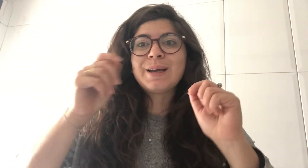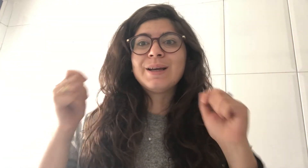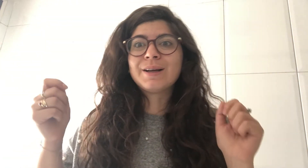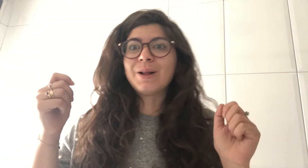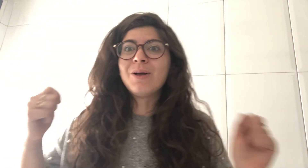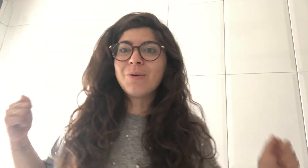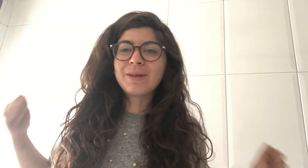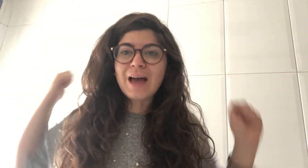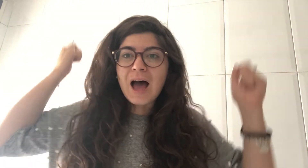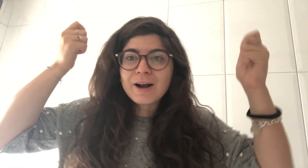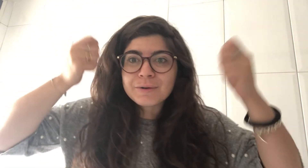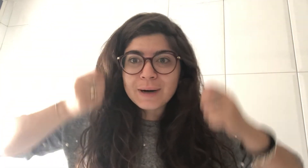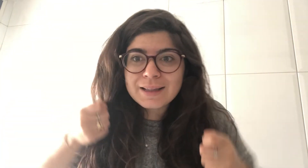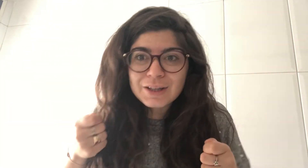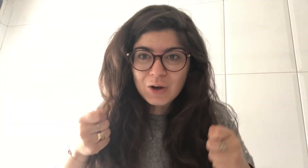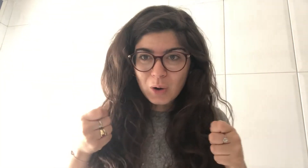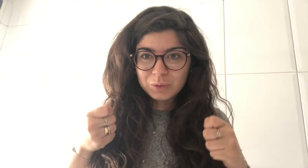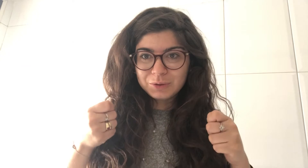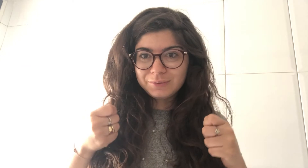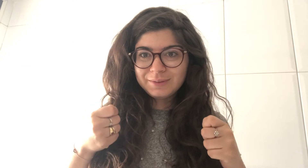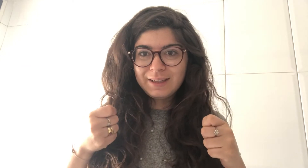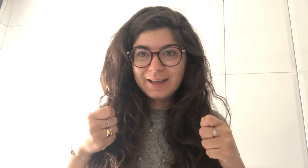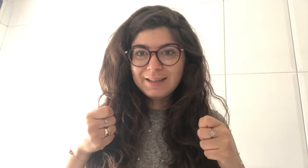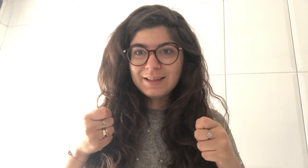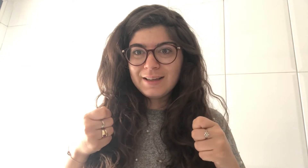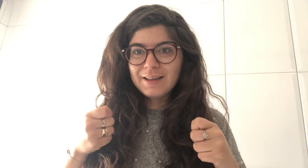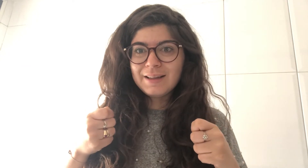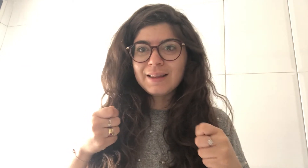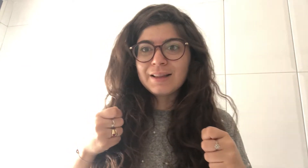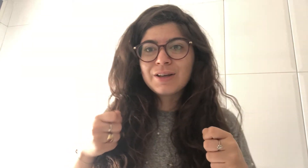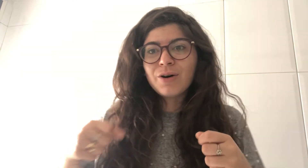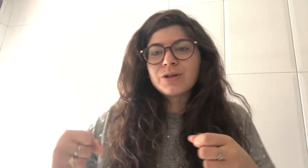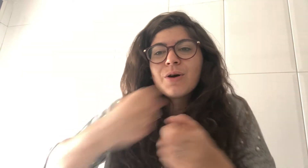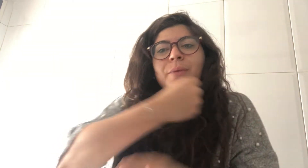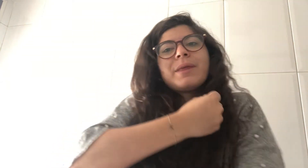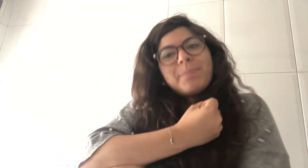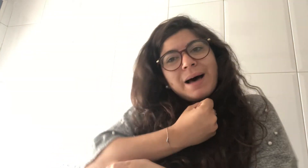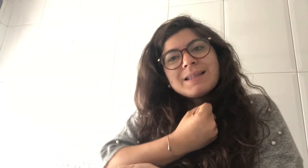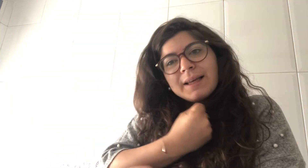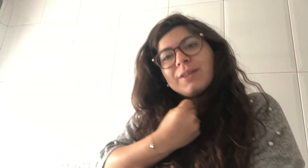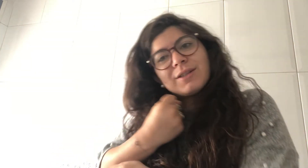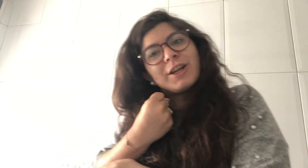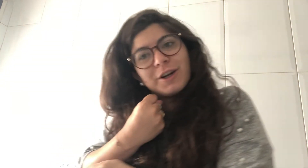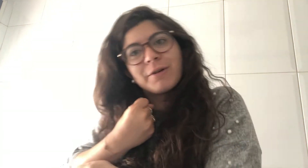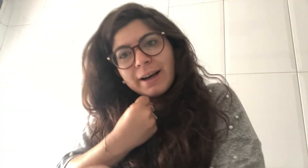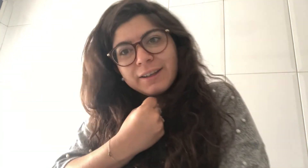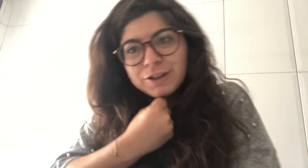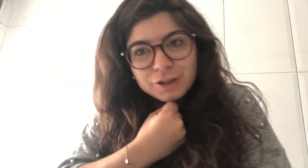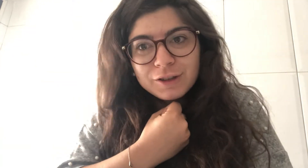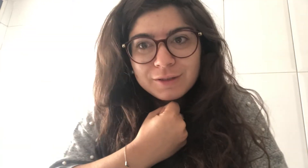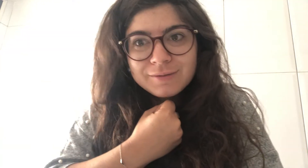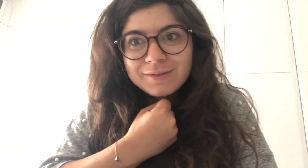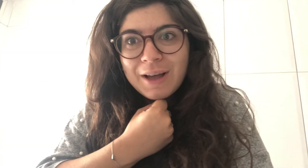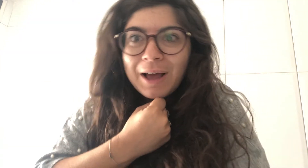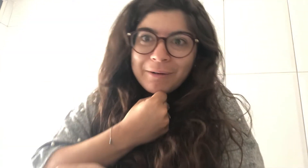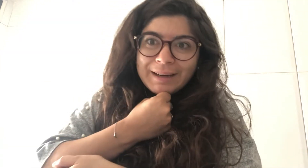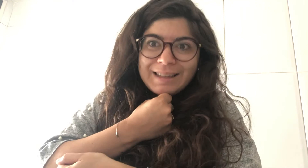girl with a red coat yes that goes with a basket to see her granny red